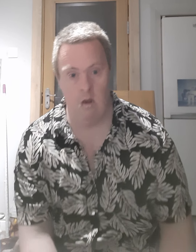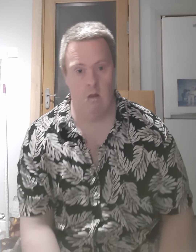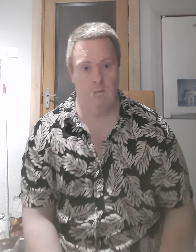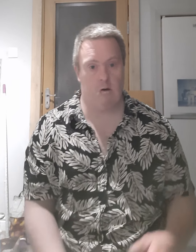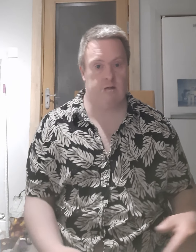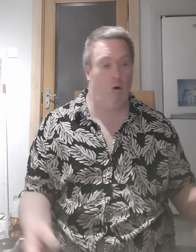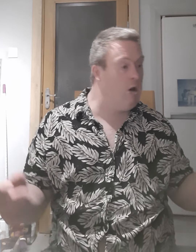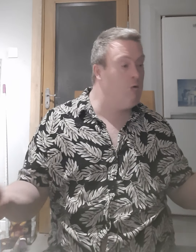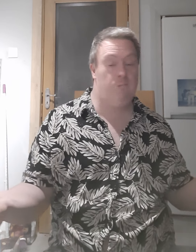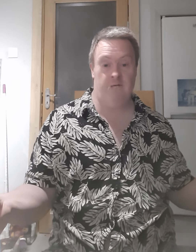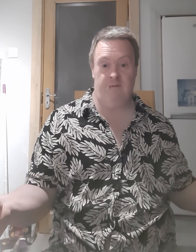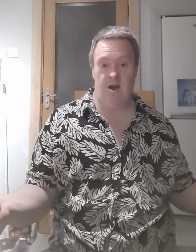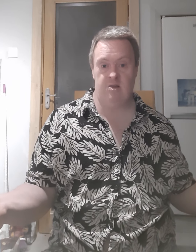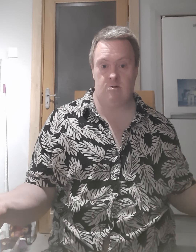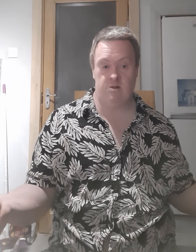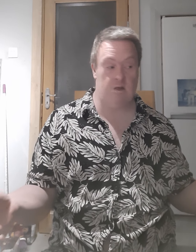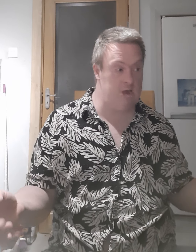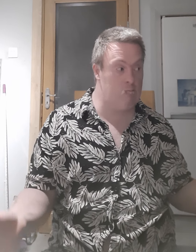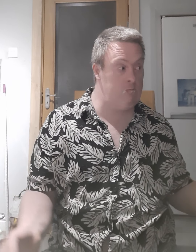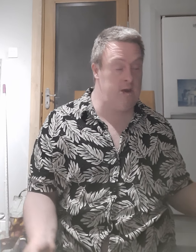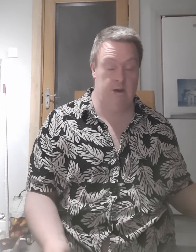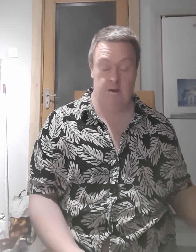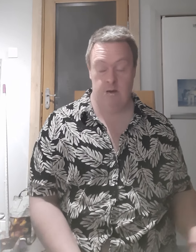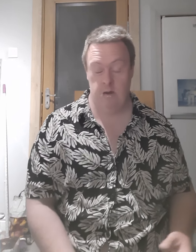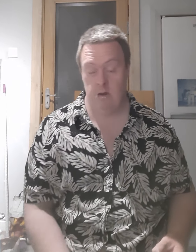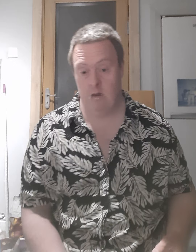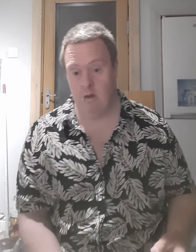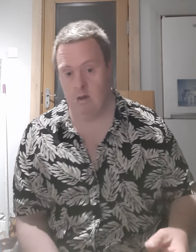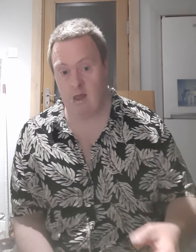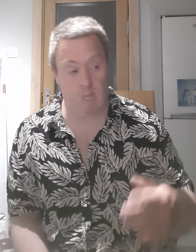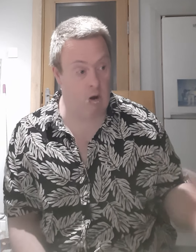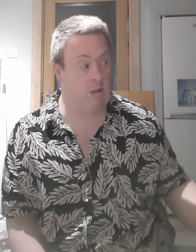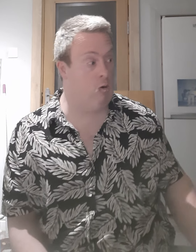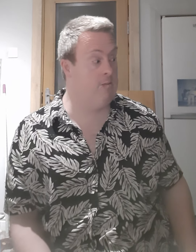because I love my fans because they're with me that's my time